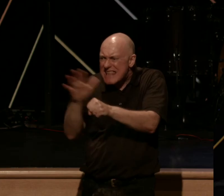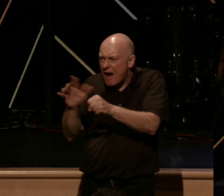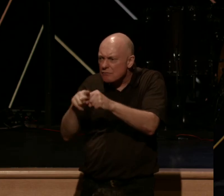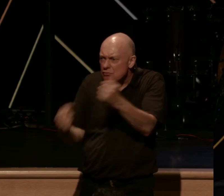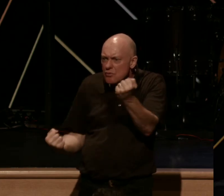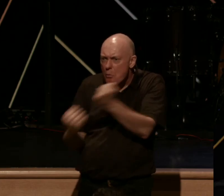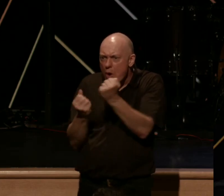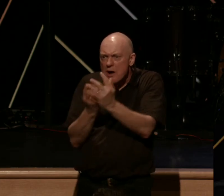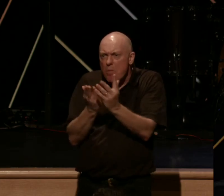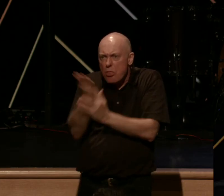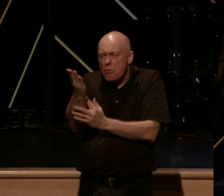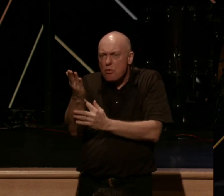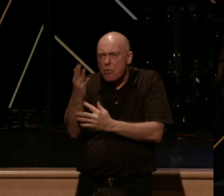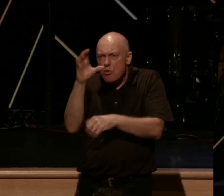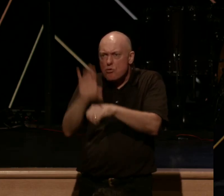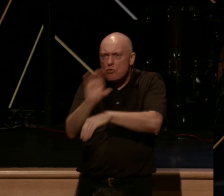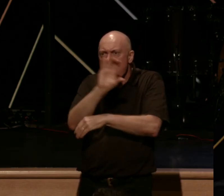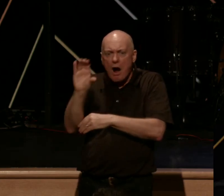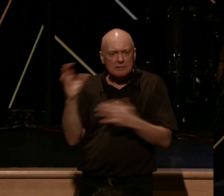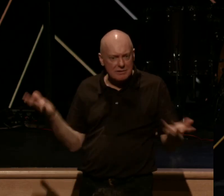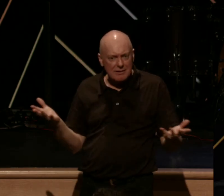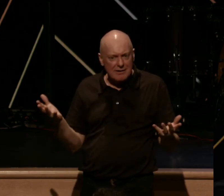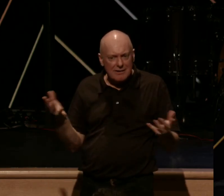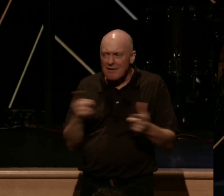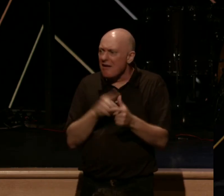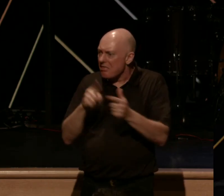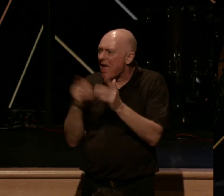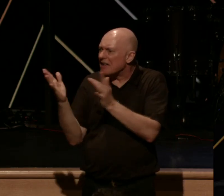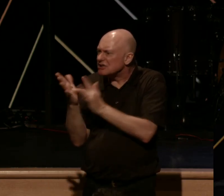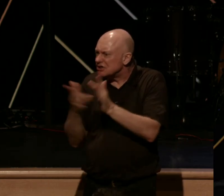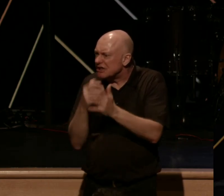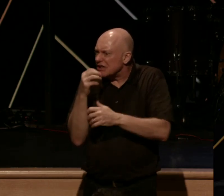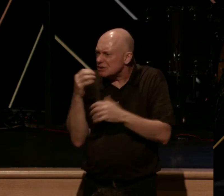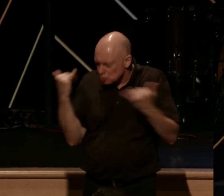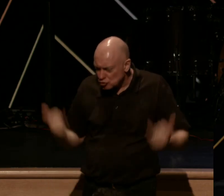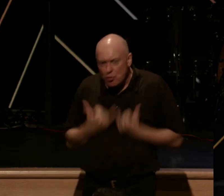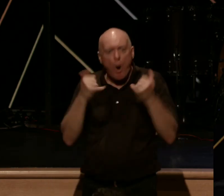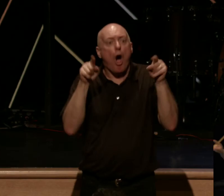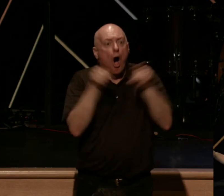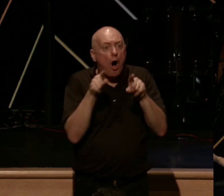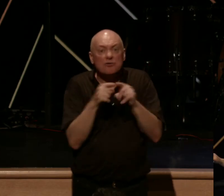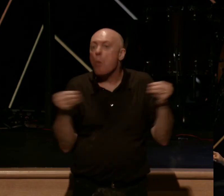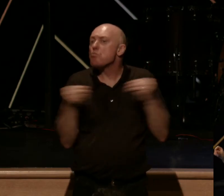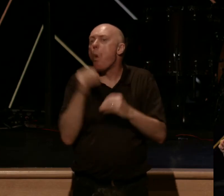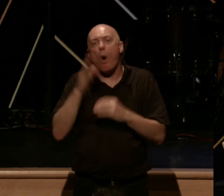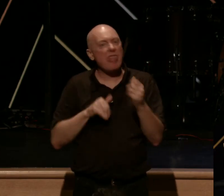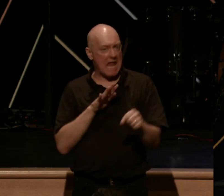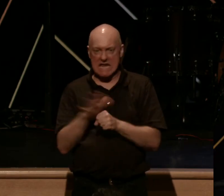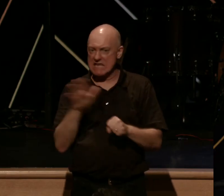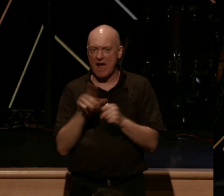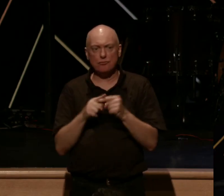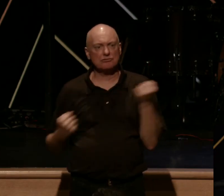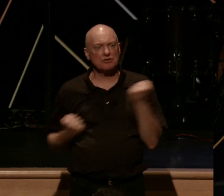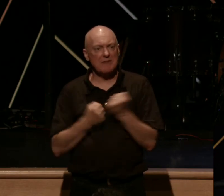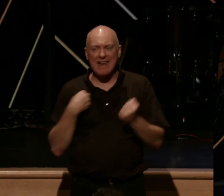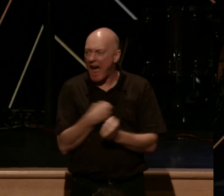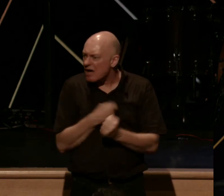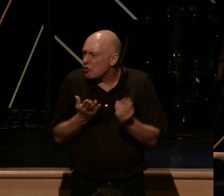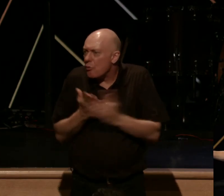as he endured the cross, then Jesus' joy is also more than enough to sustain us through anything.